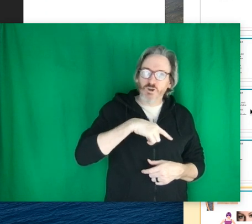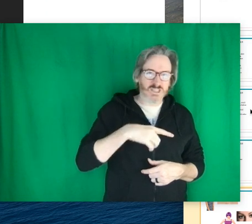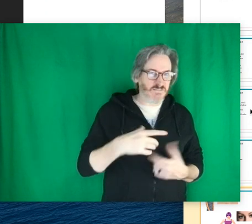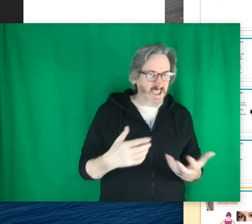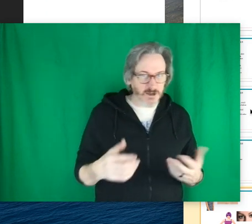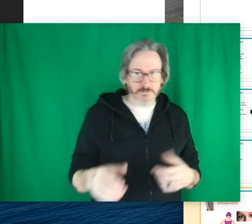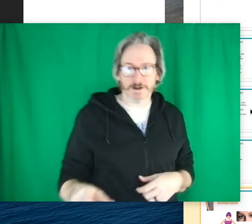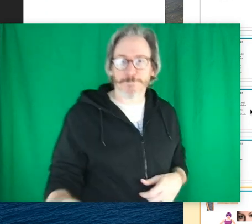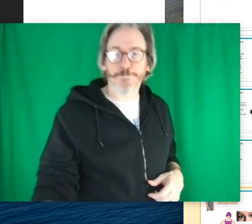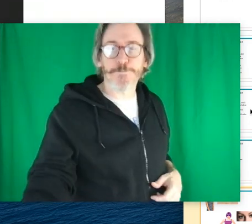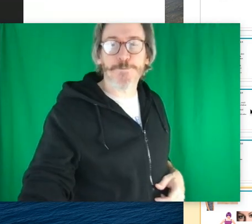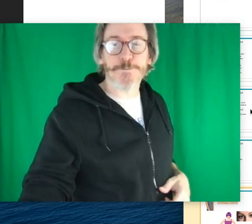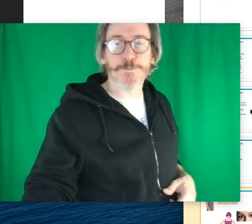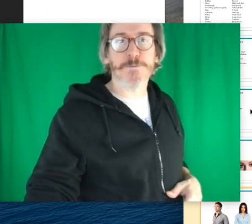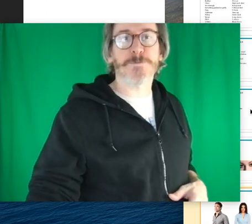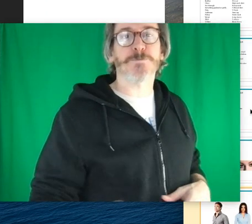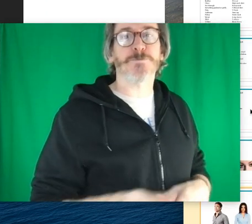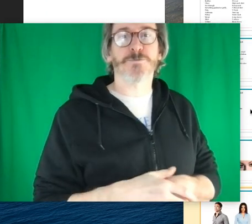Looks like fake, right?